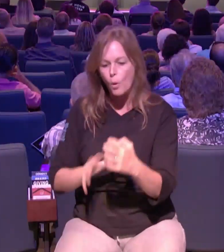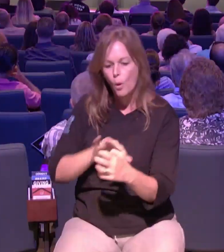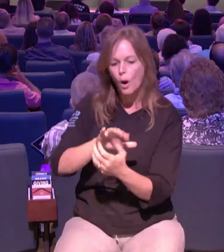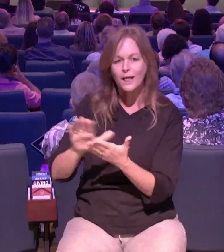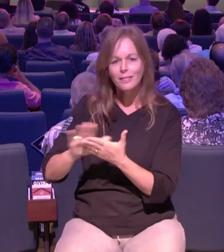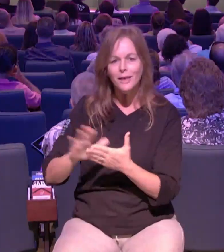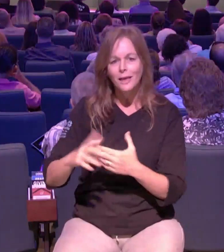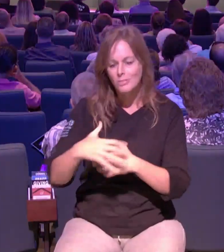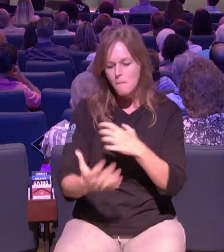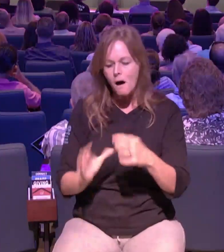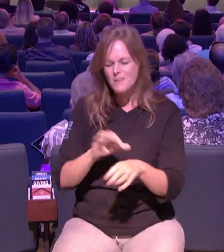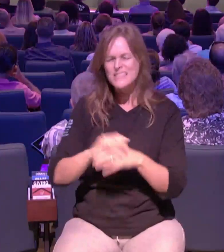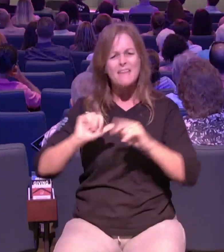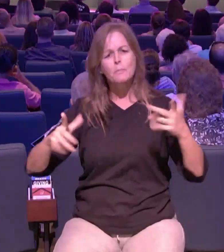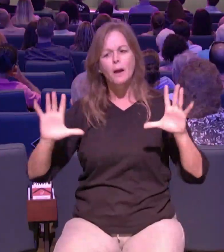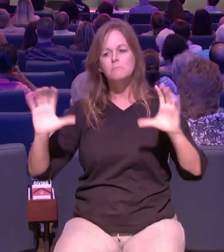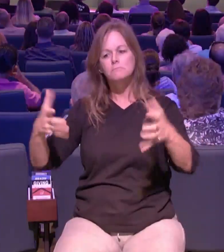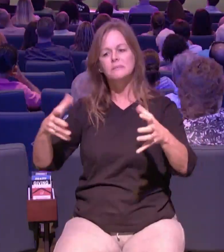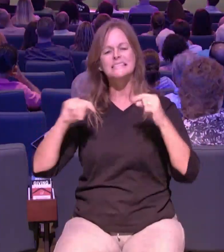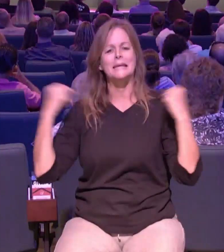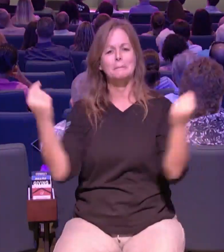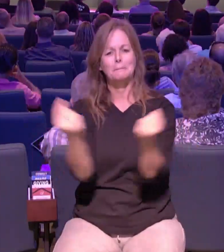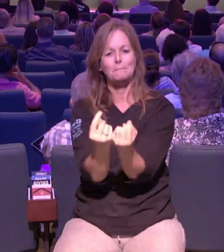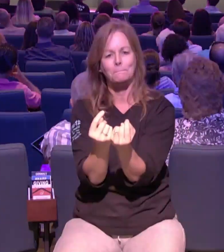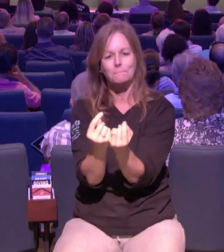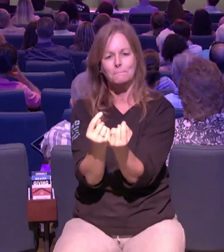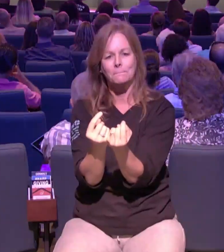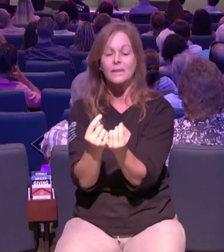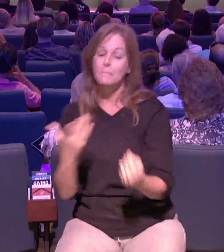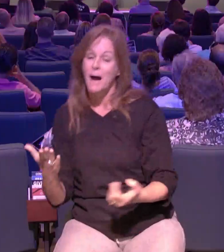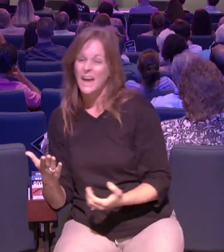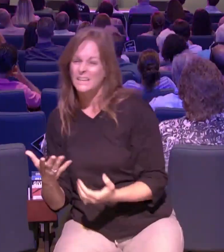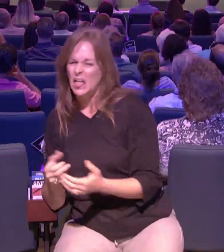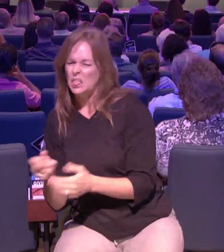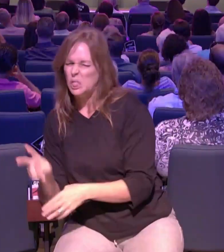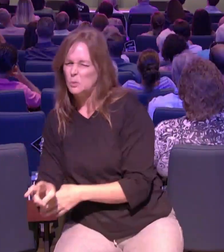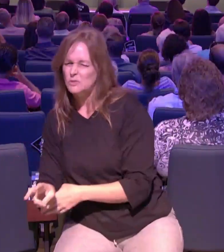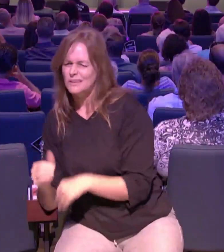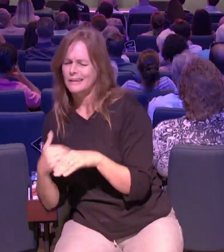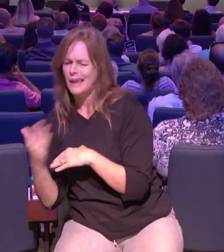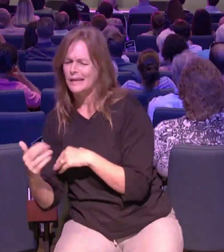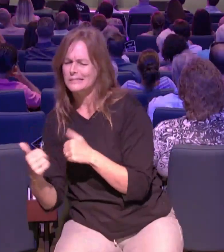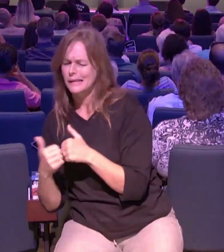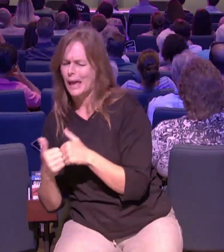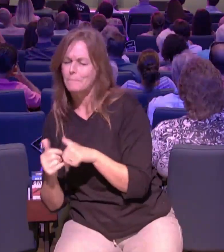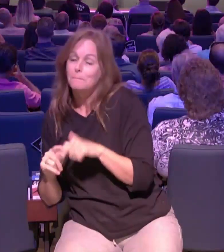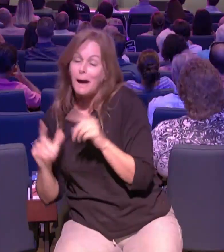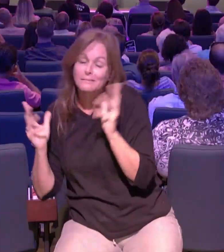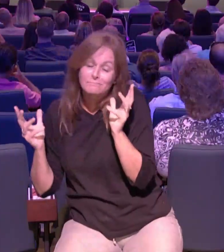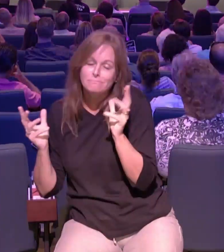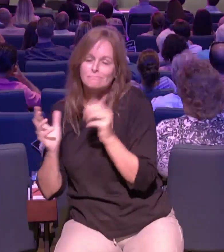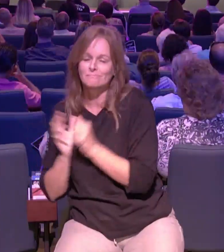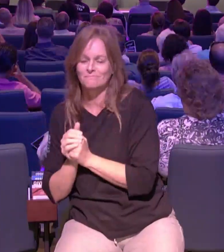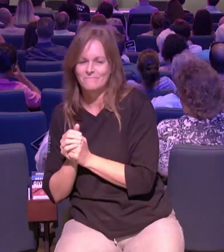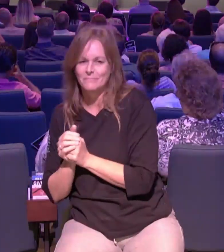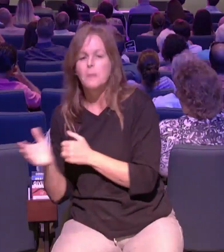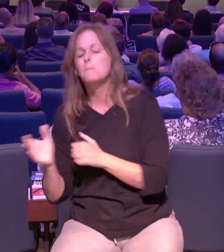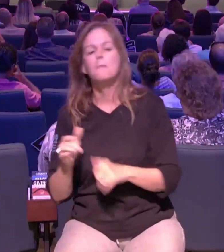so that they could win now they're probably not going to win the next round but that's okay we don't worry about that right now but what i want you to see in this passage is that